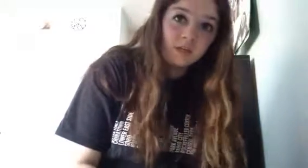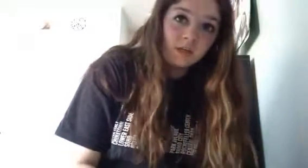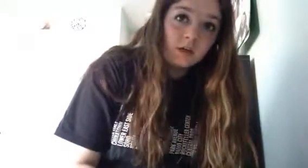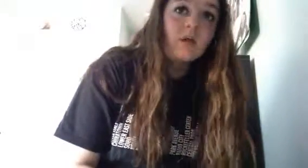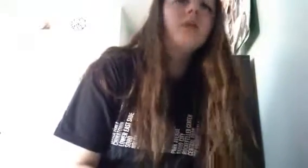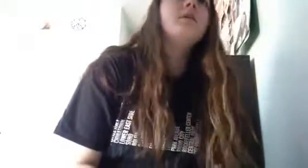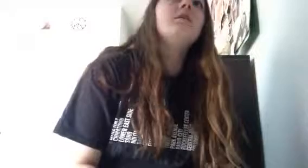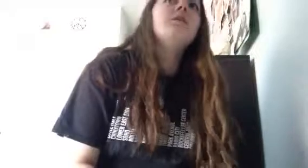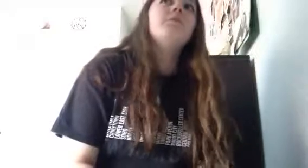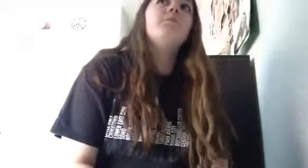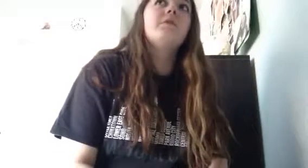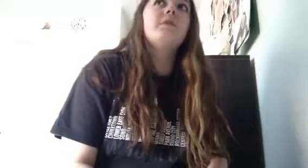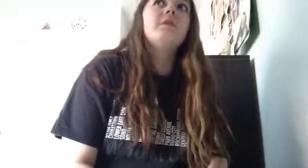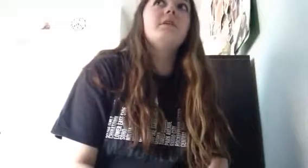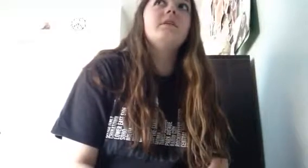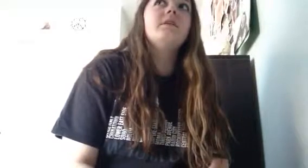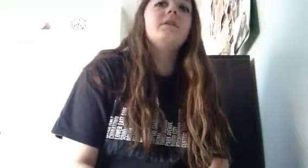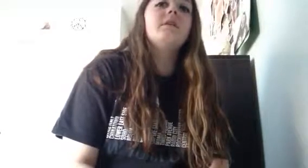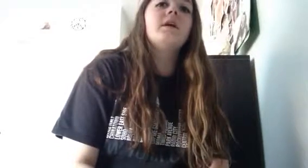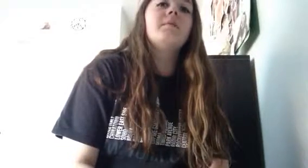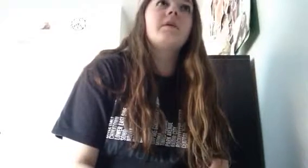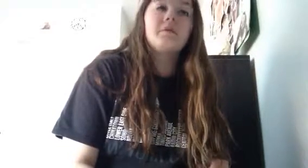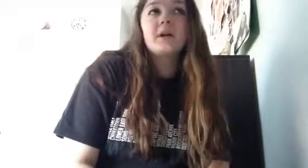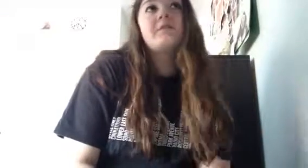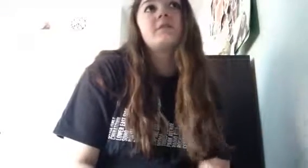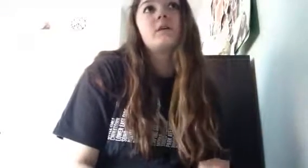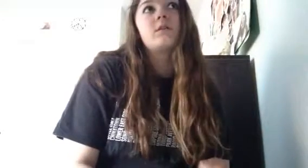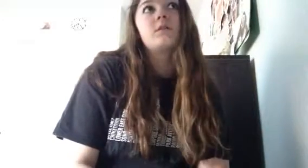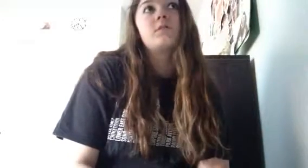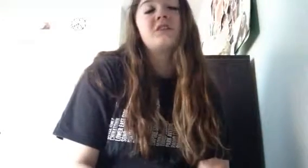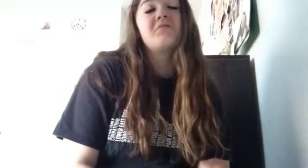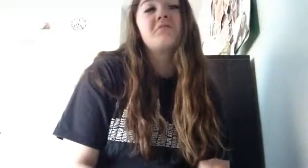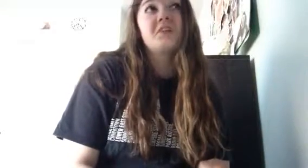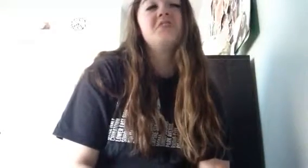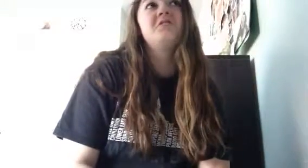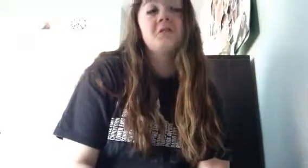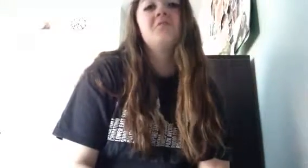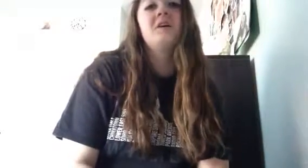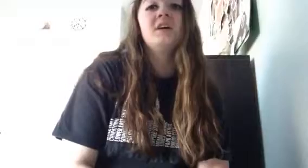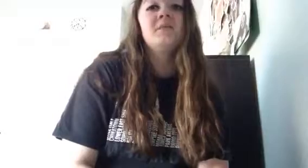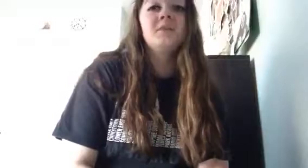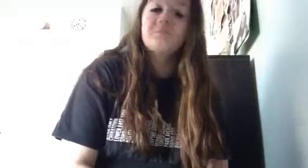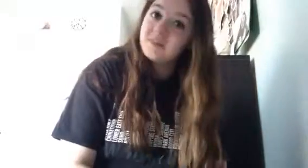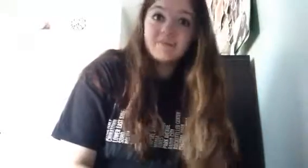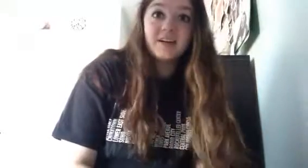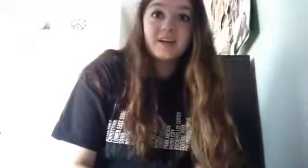it but i'm probably gonna have an instructor which i really don't want but yeah